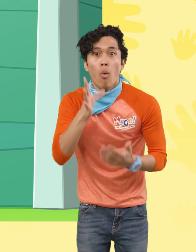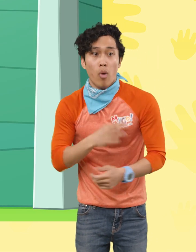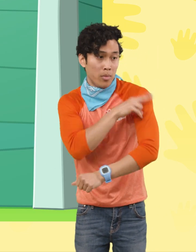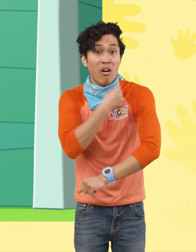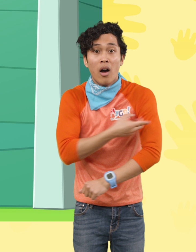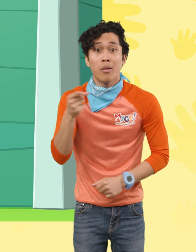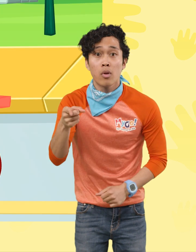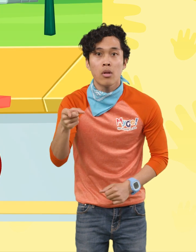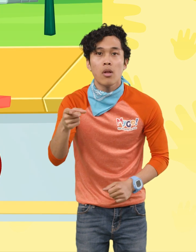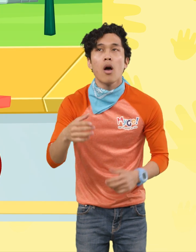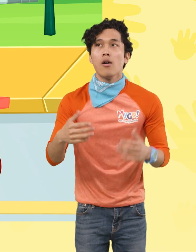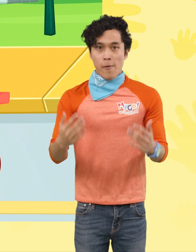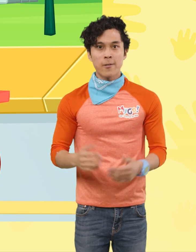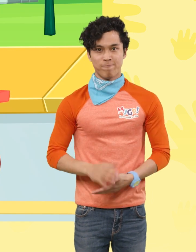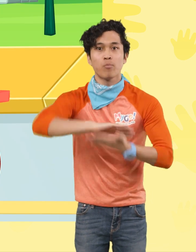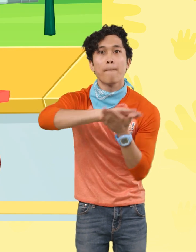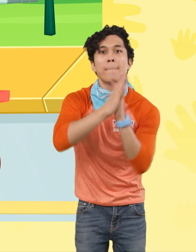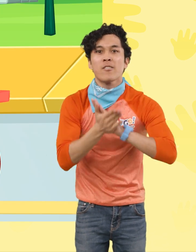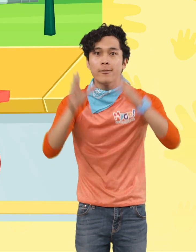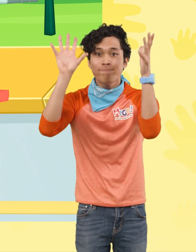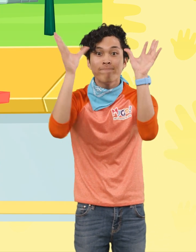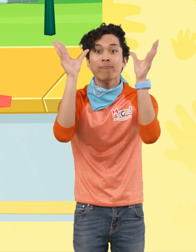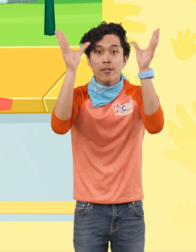hospital Morph into an ambulance, Morphle